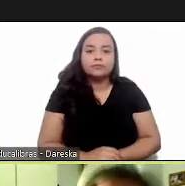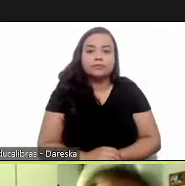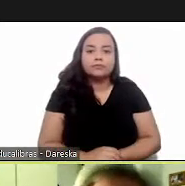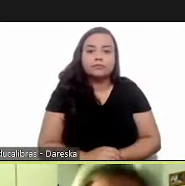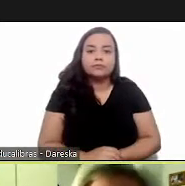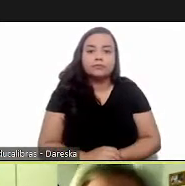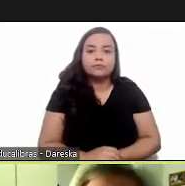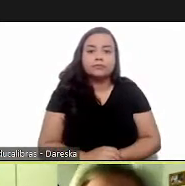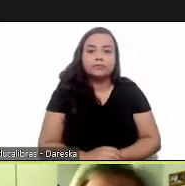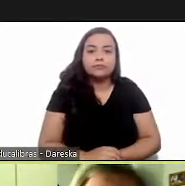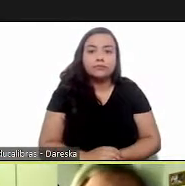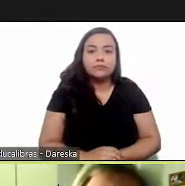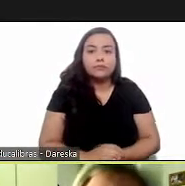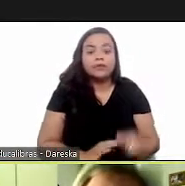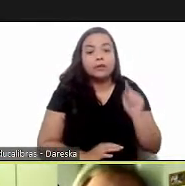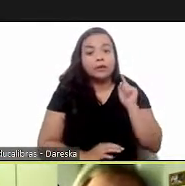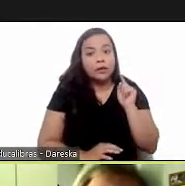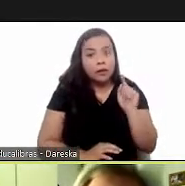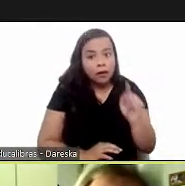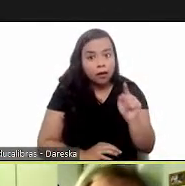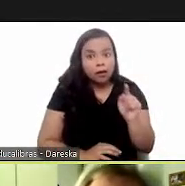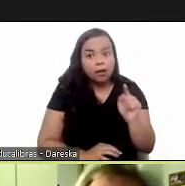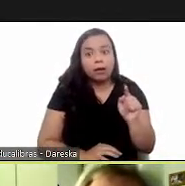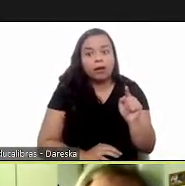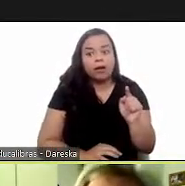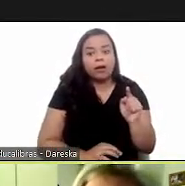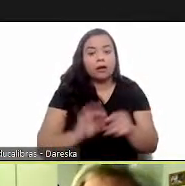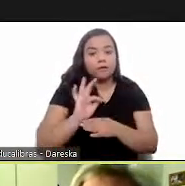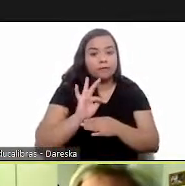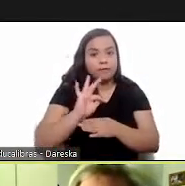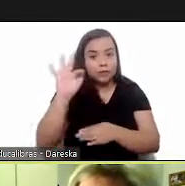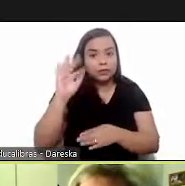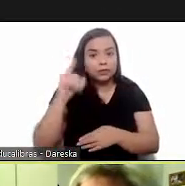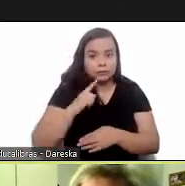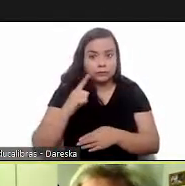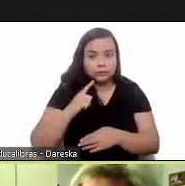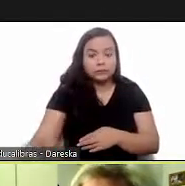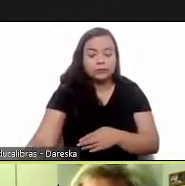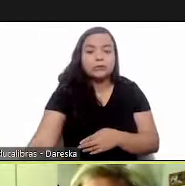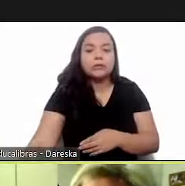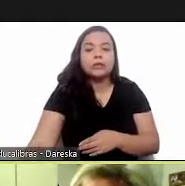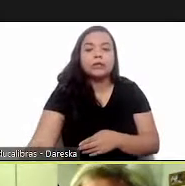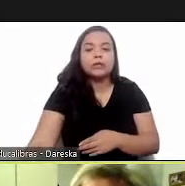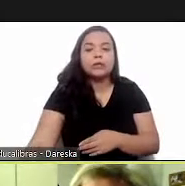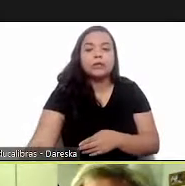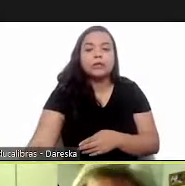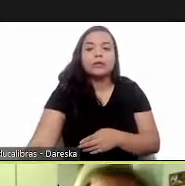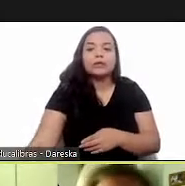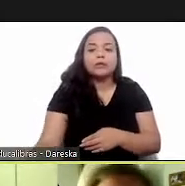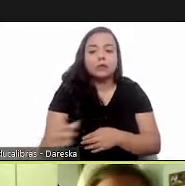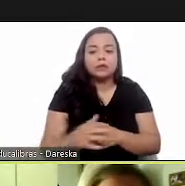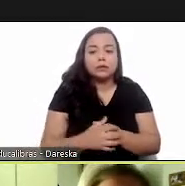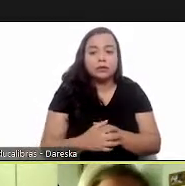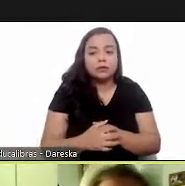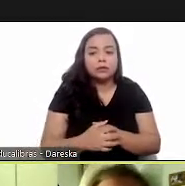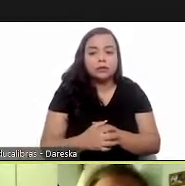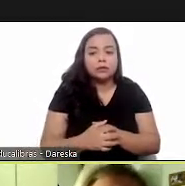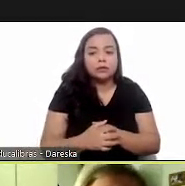here in the international federation fin de chagas we selected several milestones